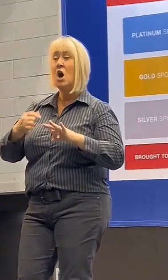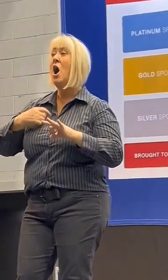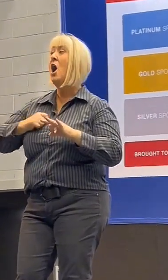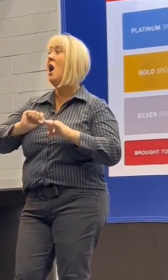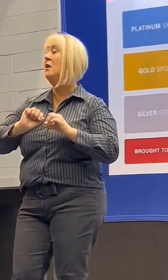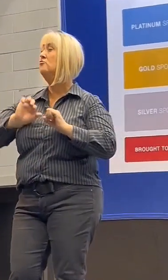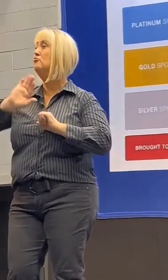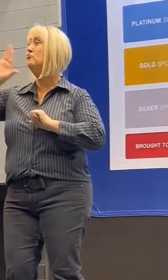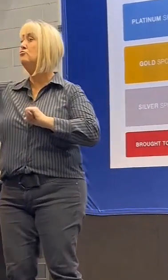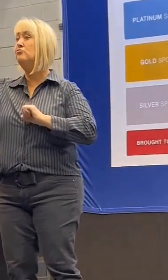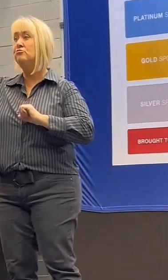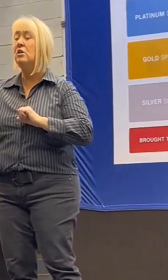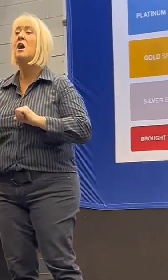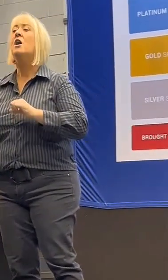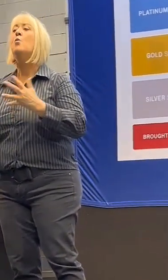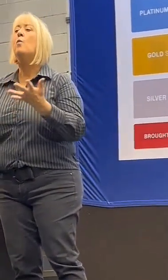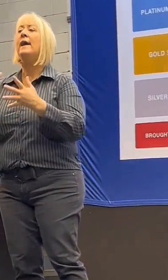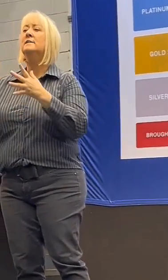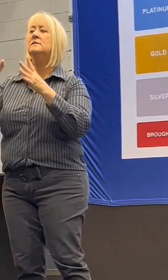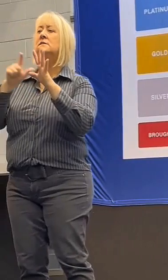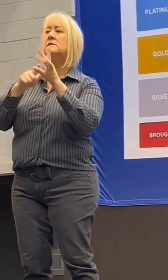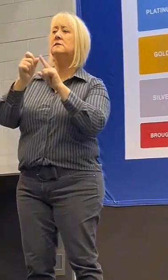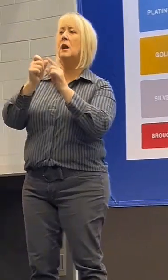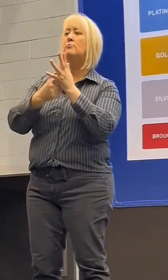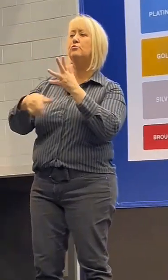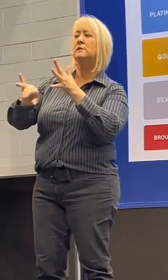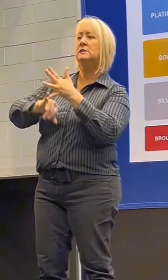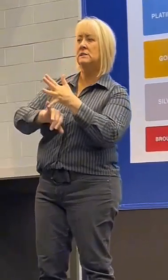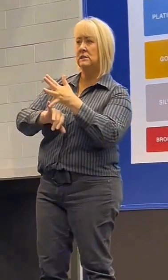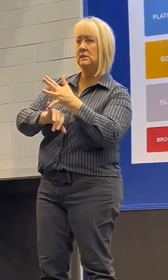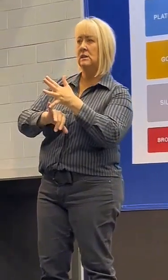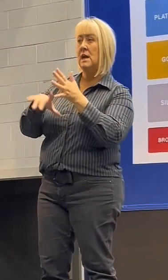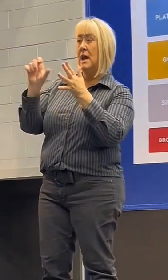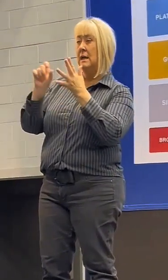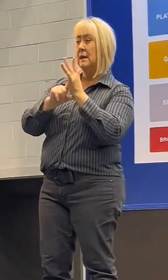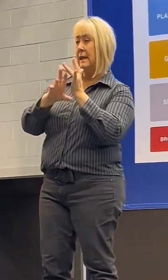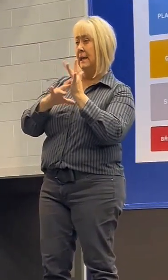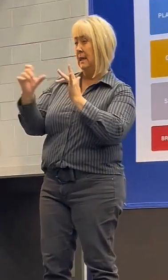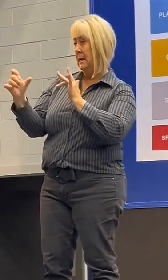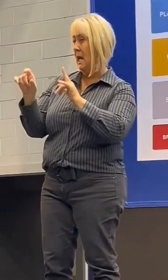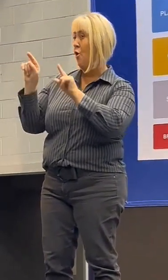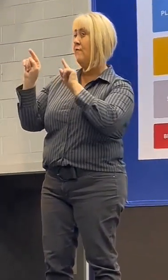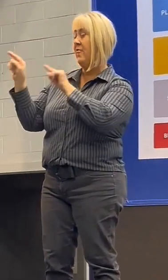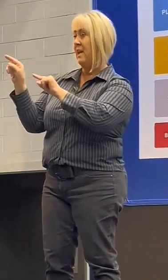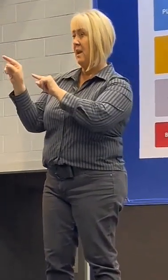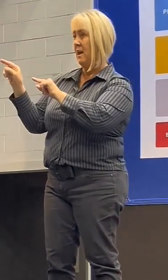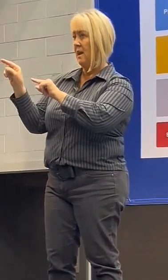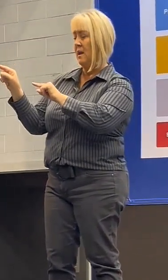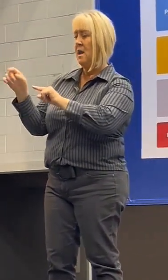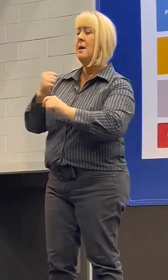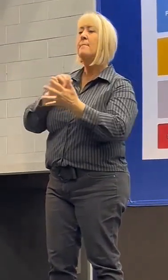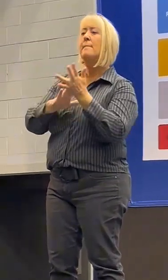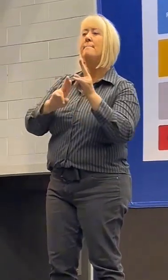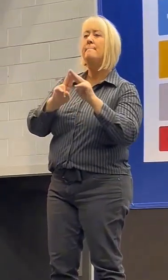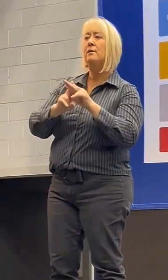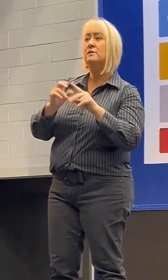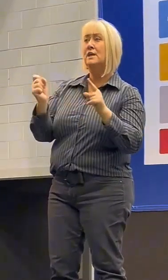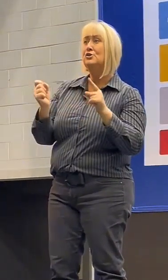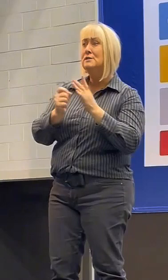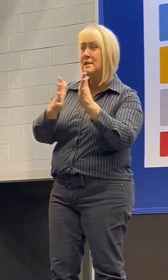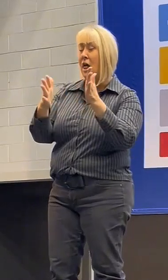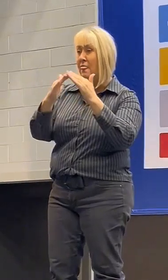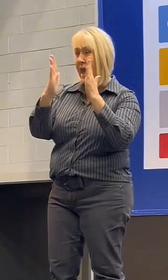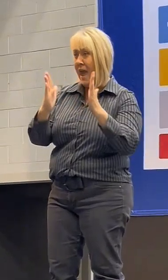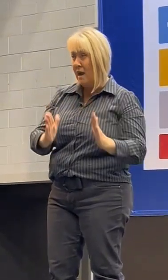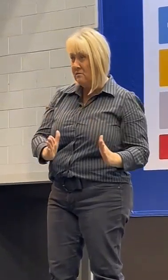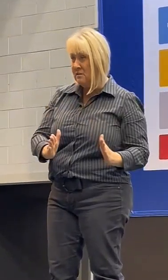to get help from a clinic over there. This was not a cheap endeavour. My parents had to sell our family home